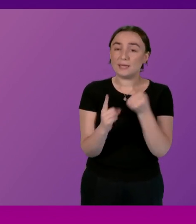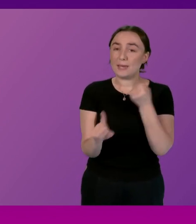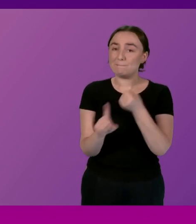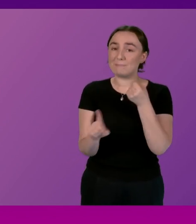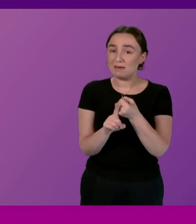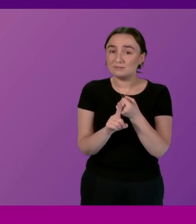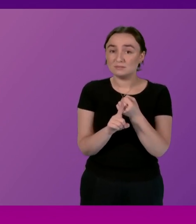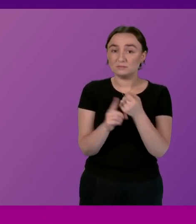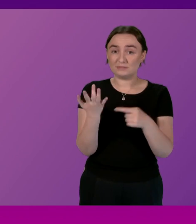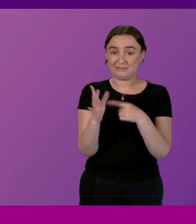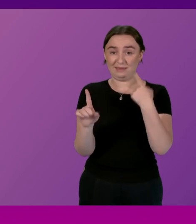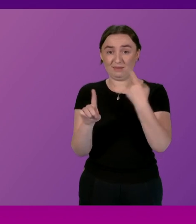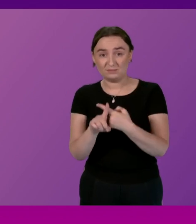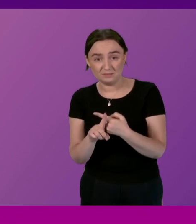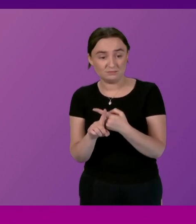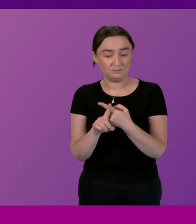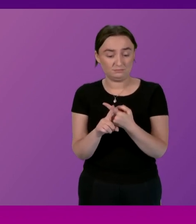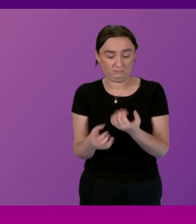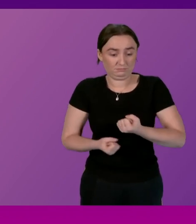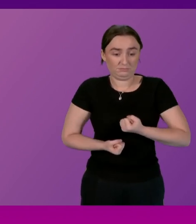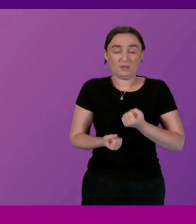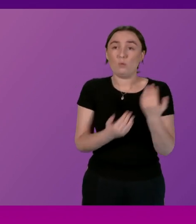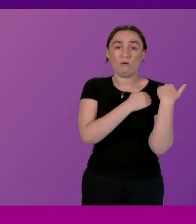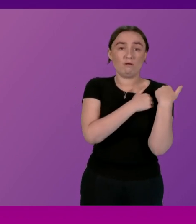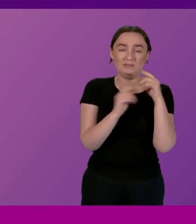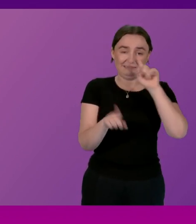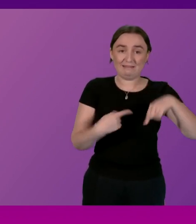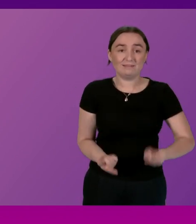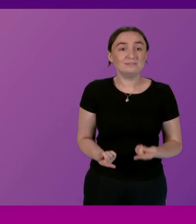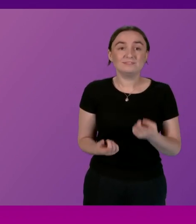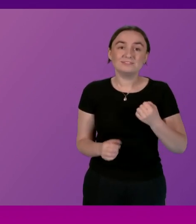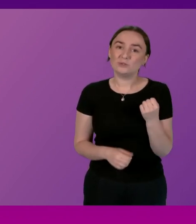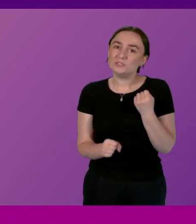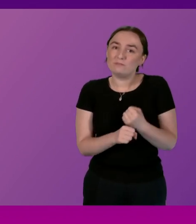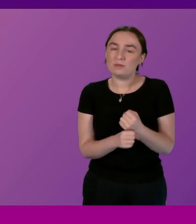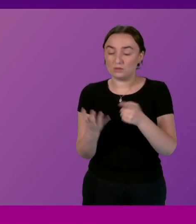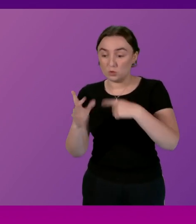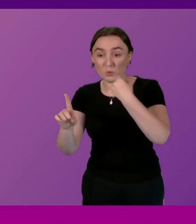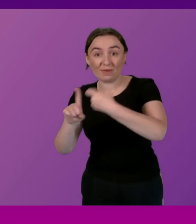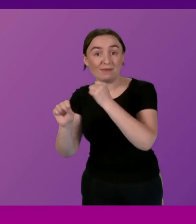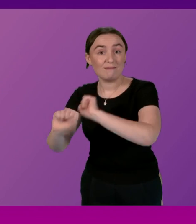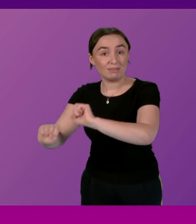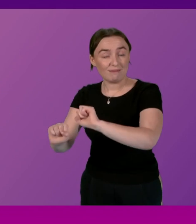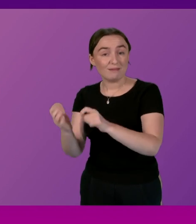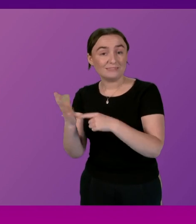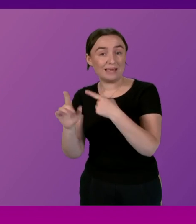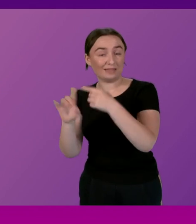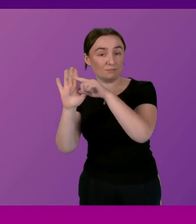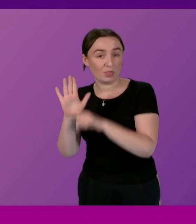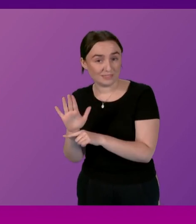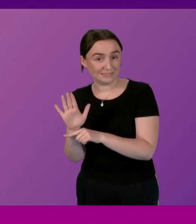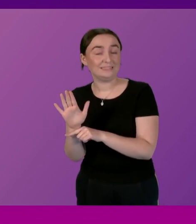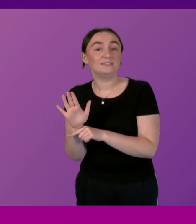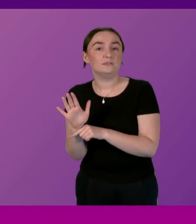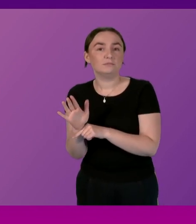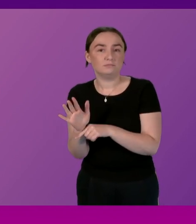don't lie with us national insurance you mentioned of course the UK government's own tax policy if they choose to as they did with